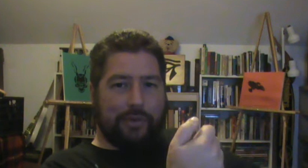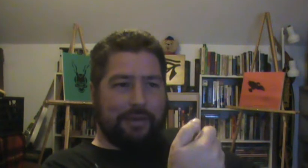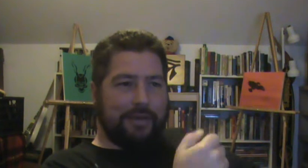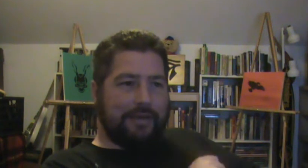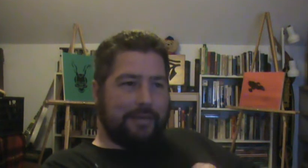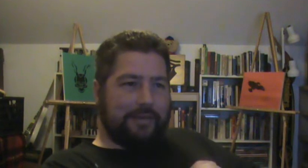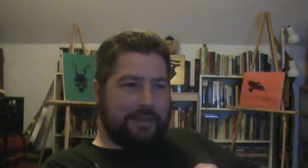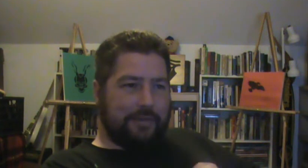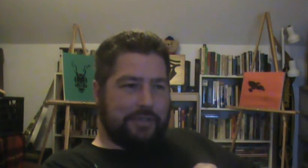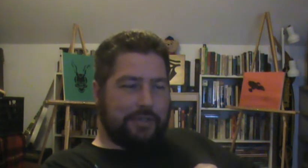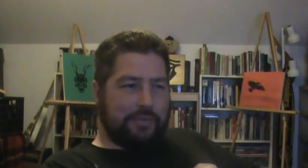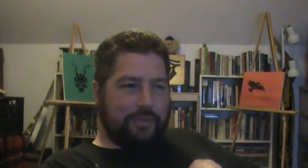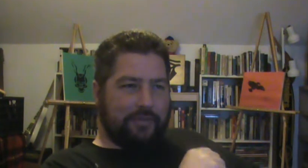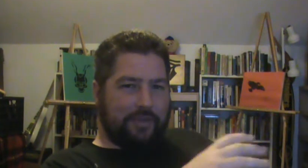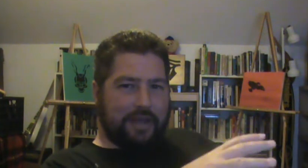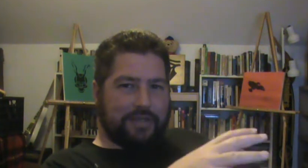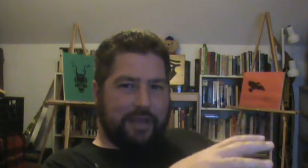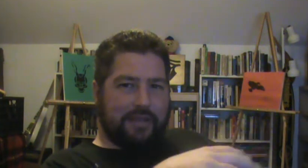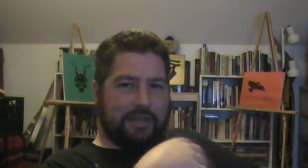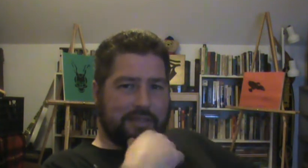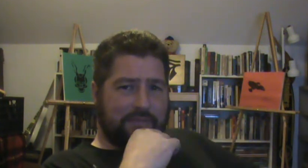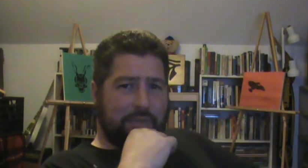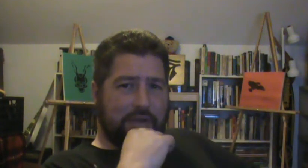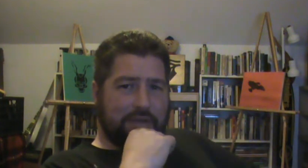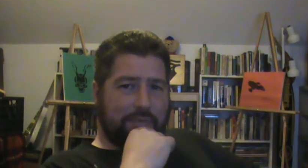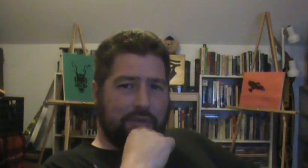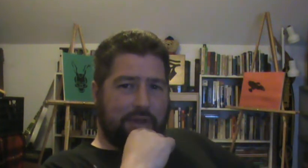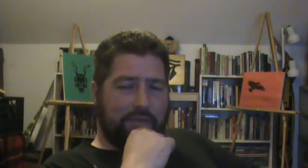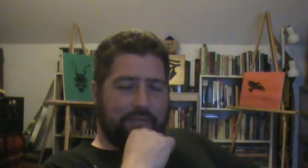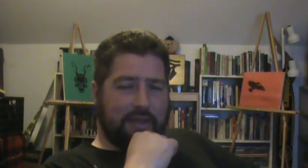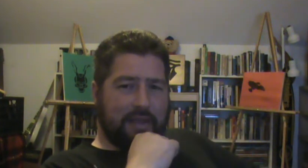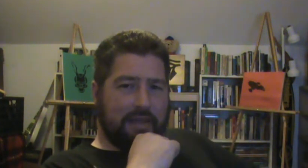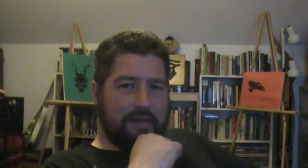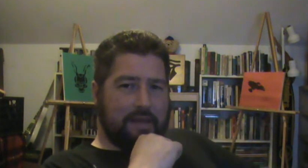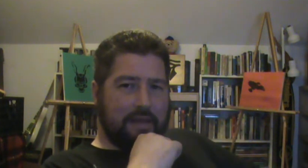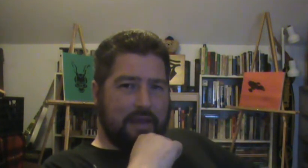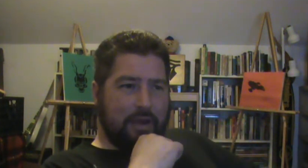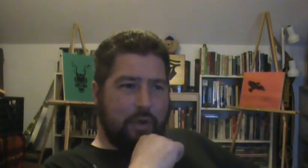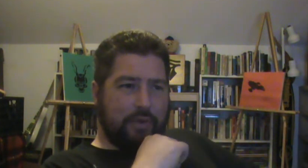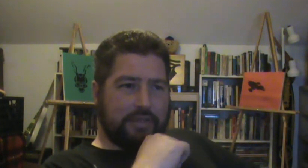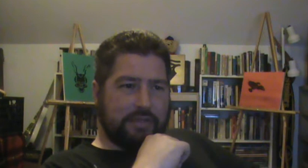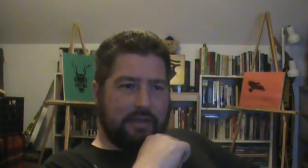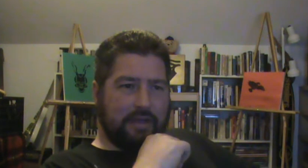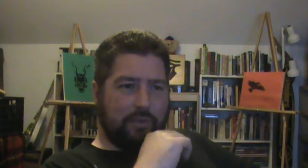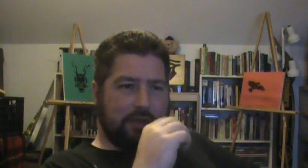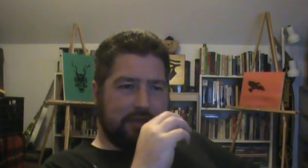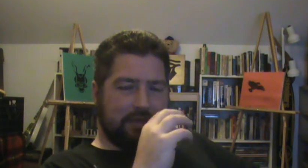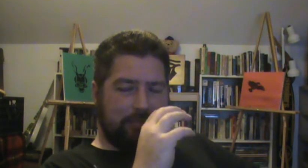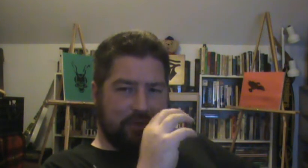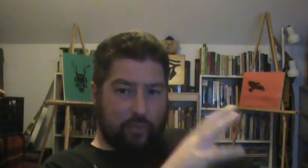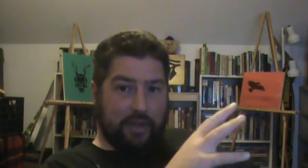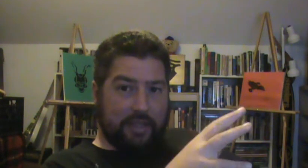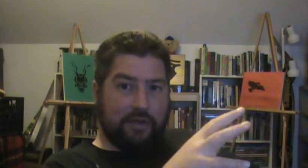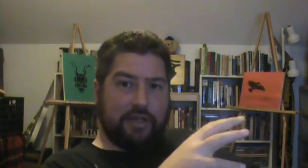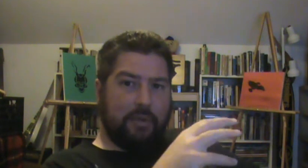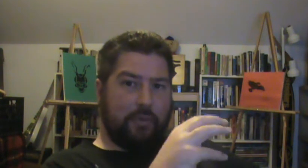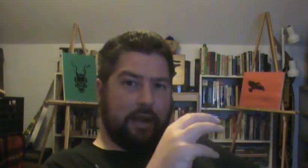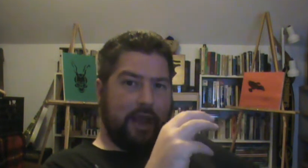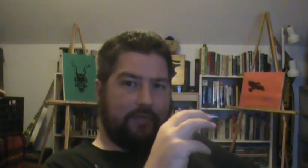you know, to the flashlight, because if you wanted to pull off a hoax and you wanted it to be really good, you might want to have